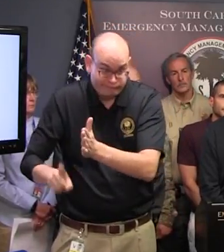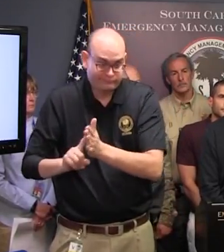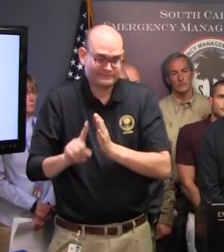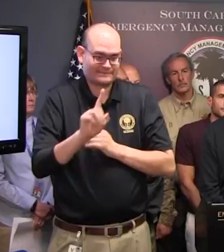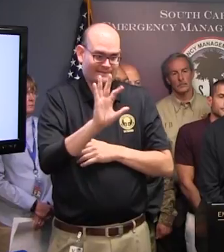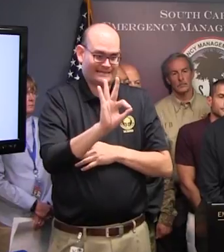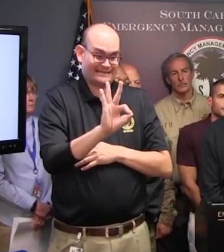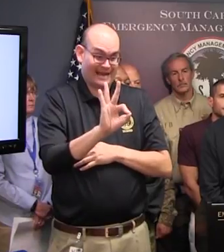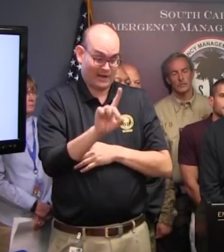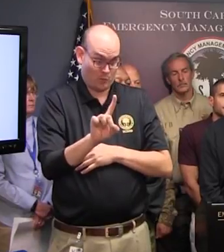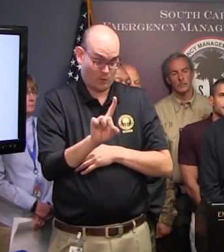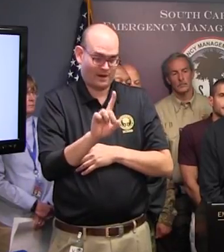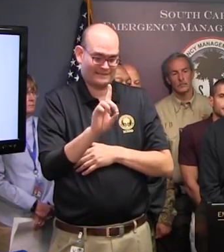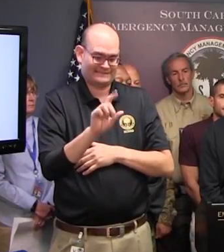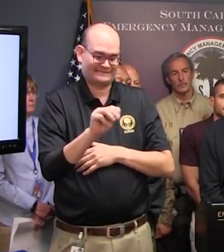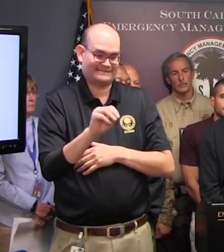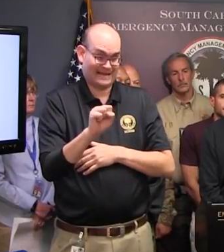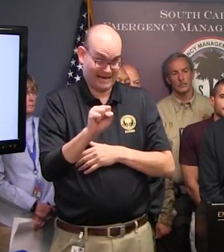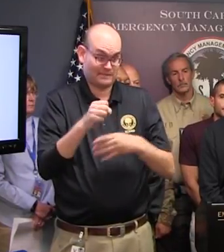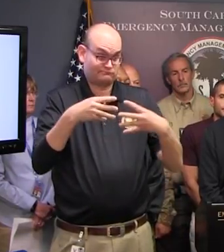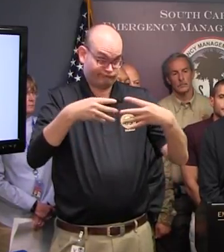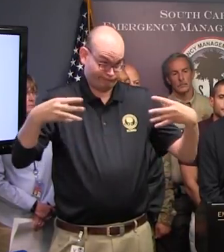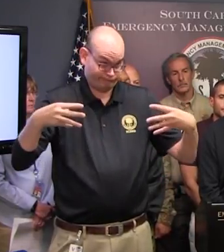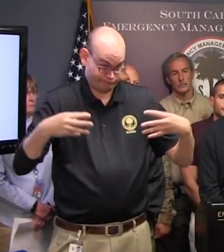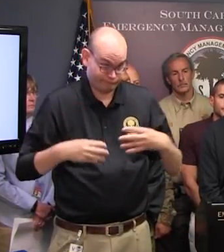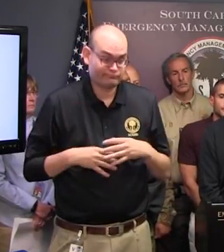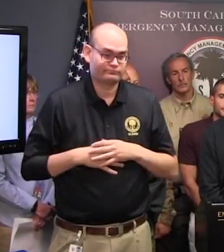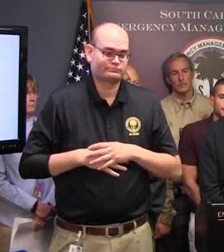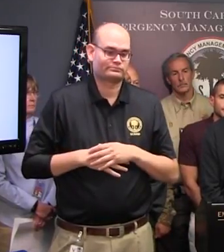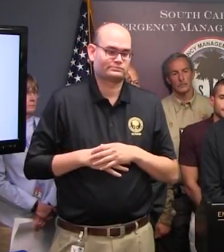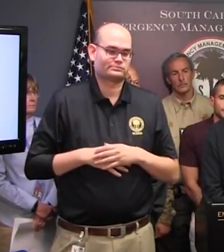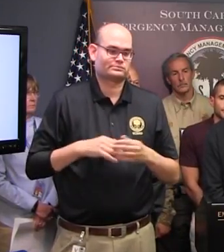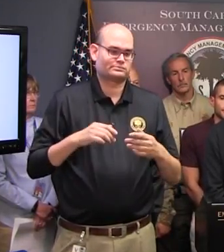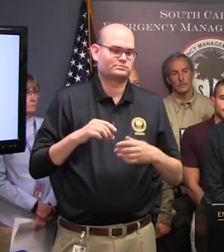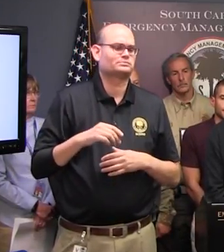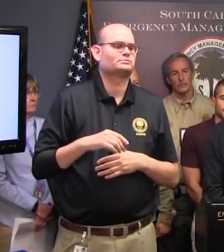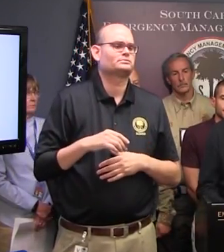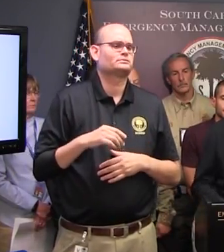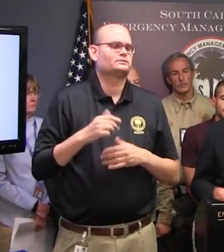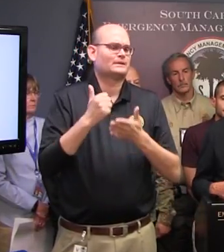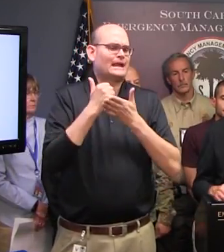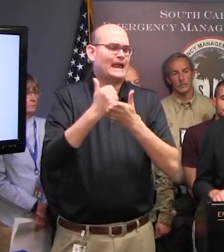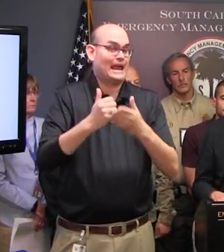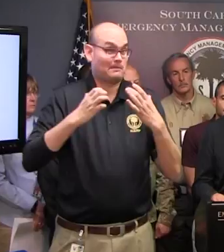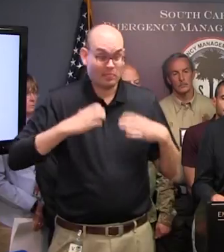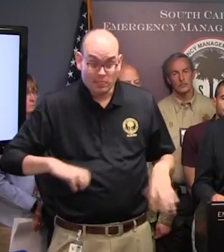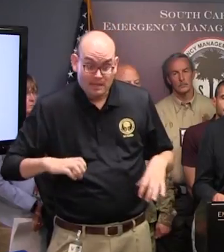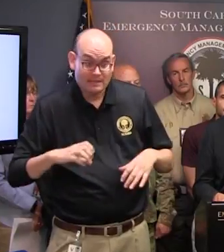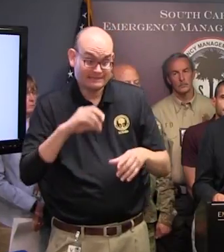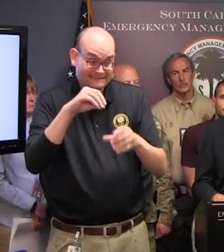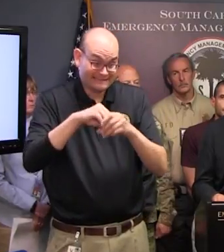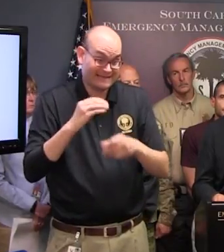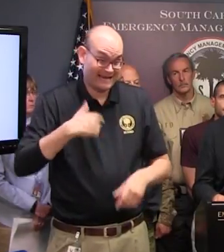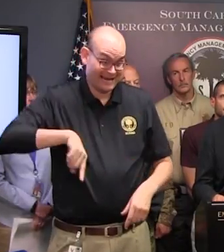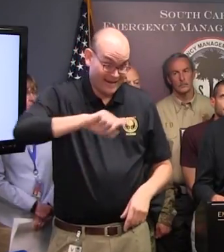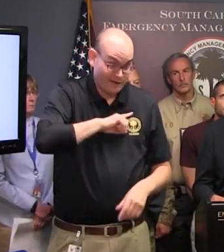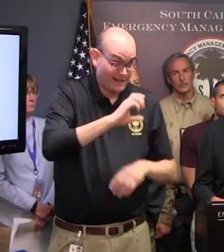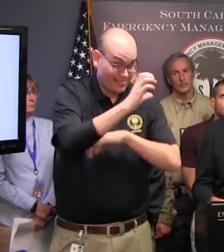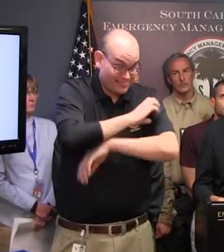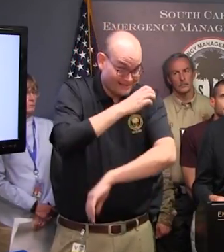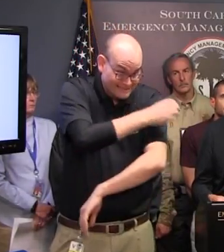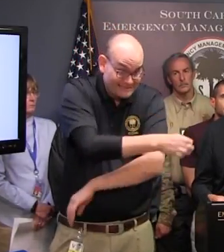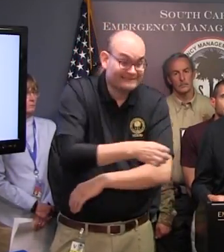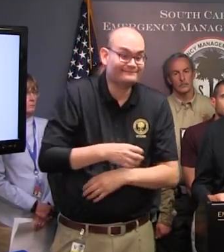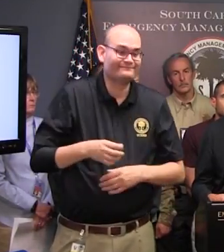Finally, to help our clients for our county health facilities or clinics, we have activated our care